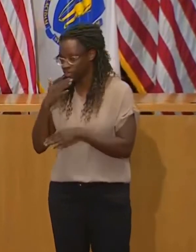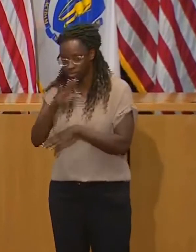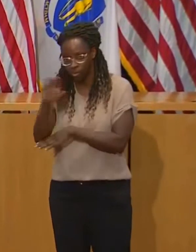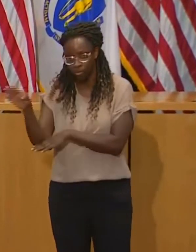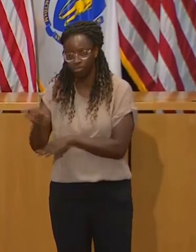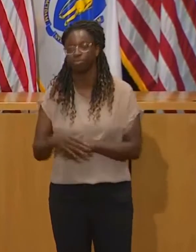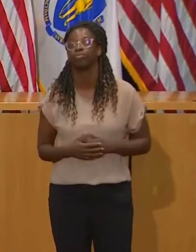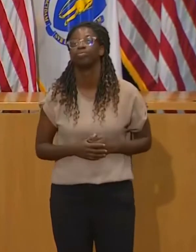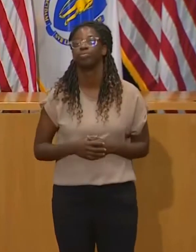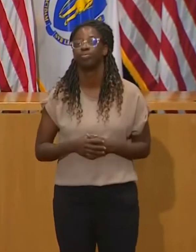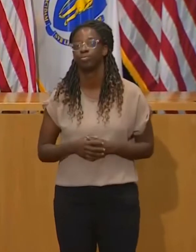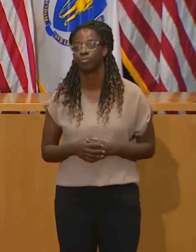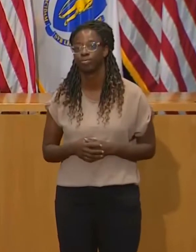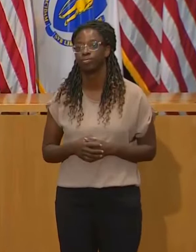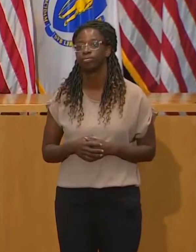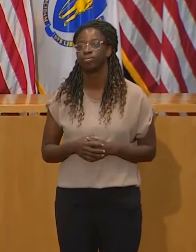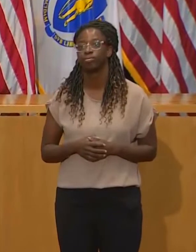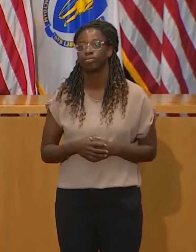Let me start with the holidays.